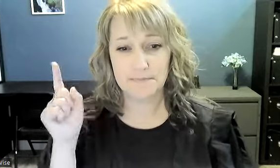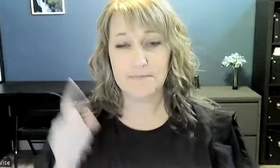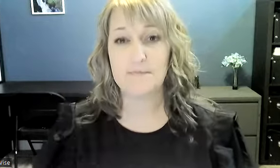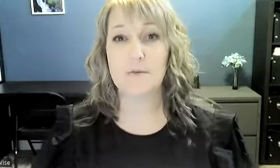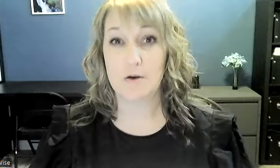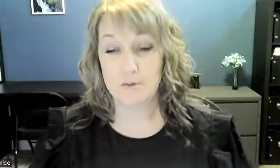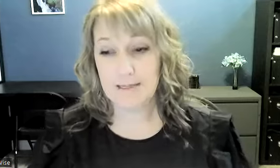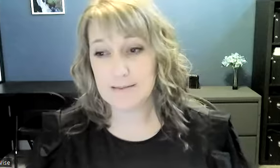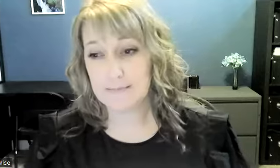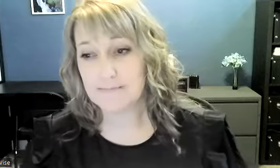always